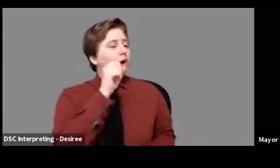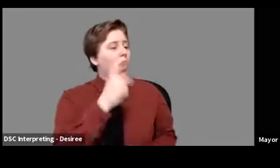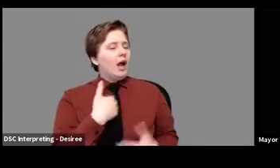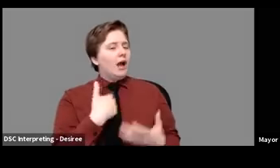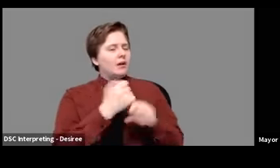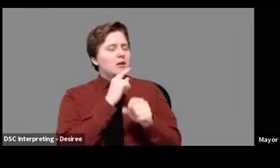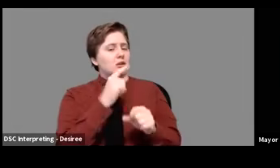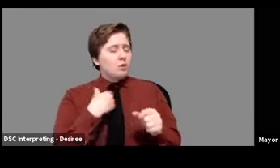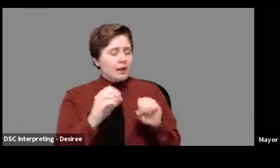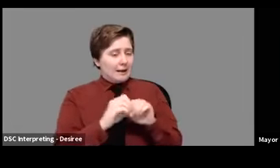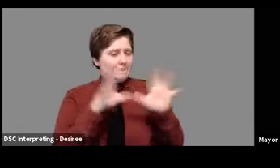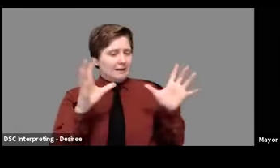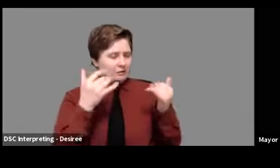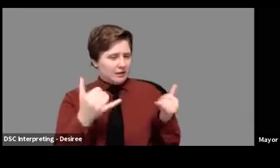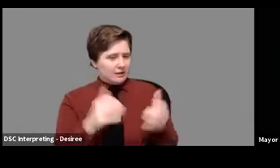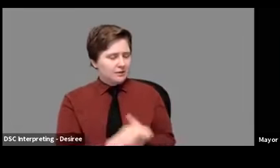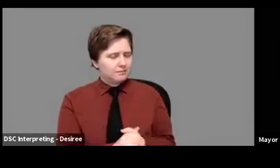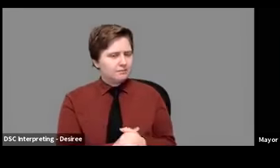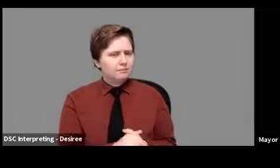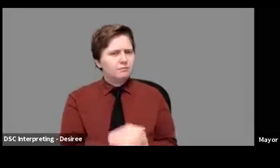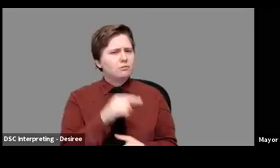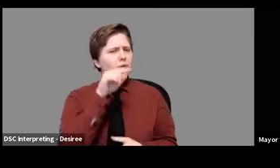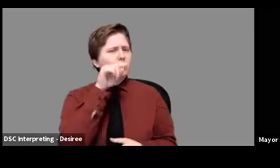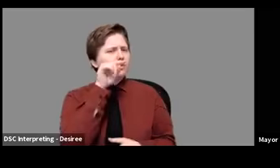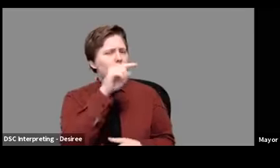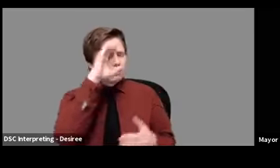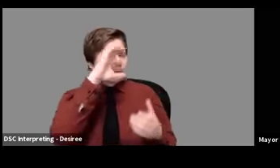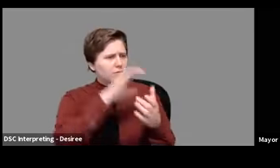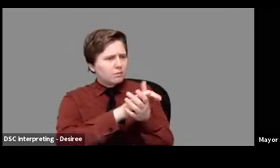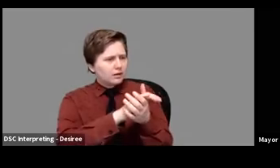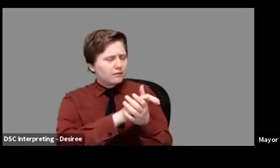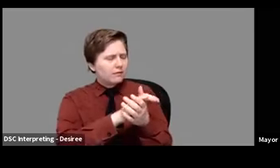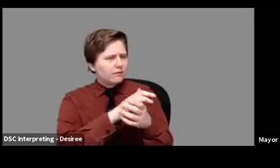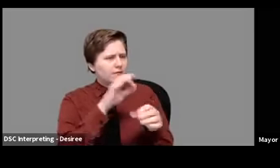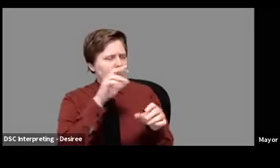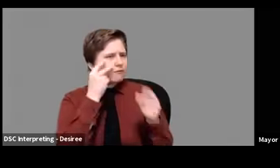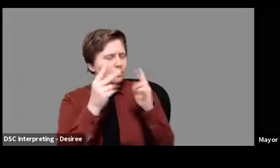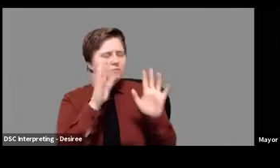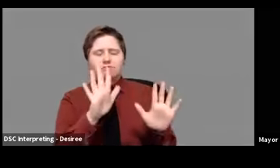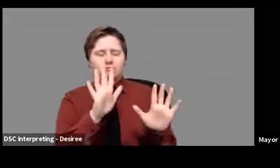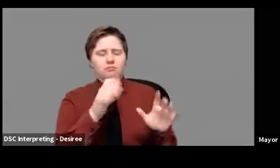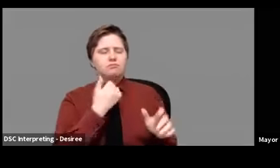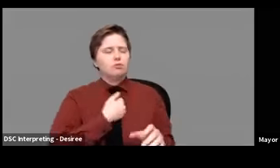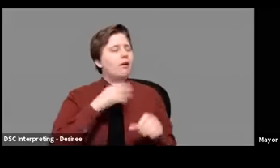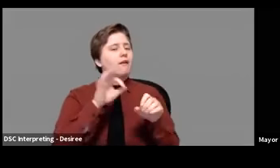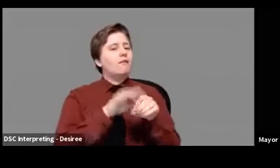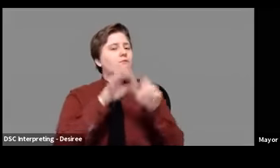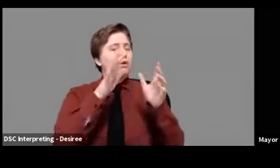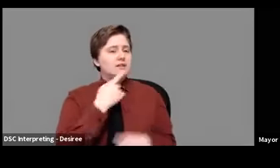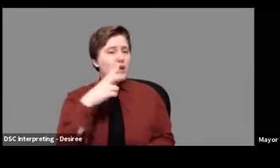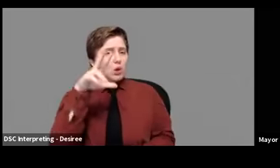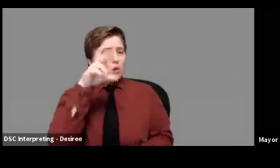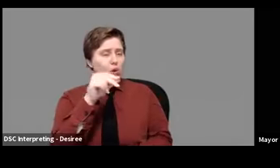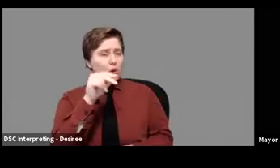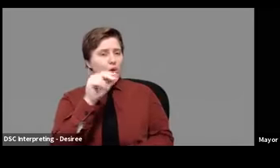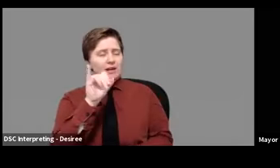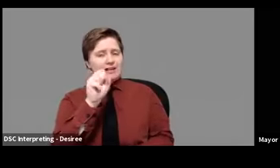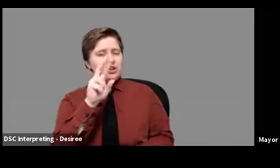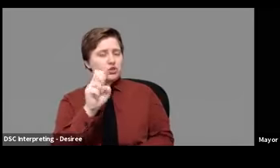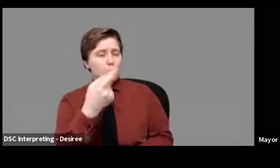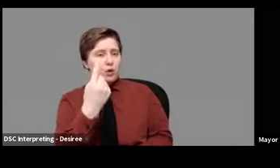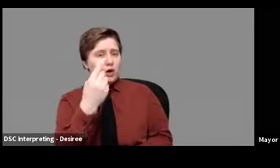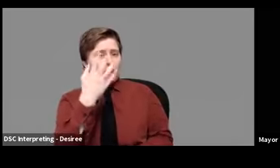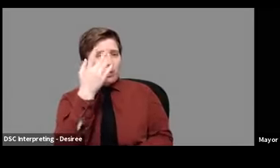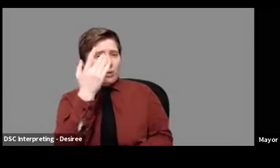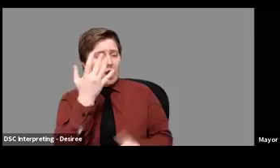sure that we're totally clear here. So do you believe that viewers, or I'm sorry, do you believe voters said no to issue one because of the